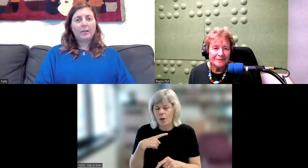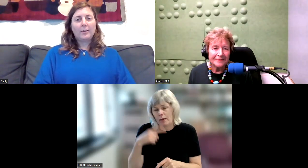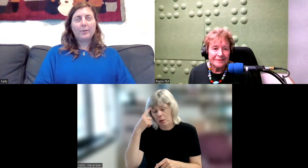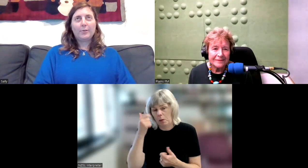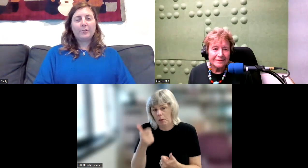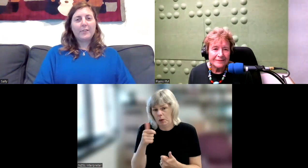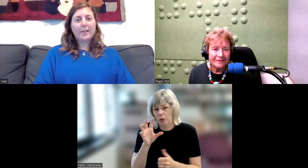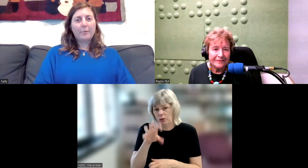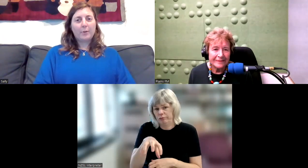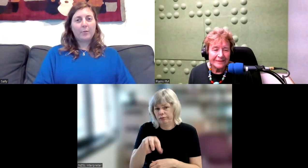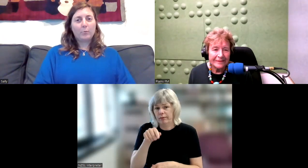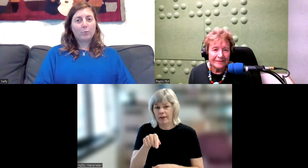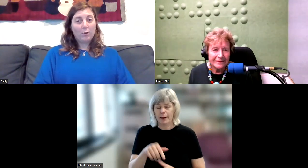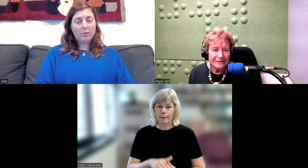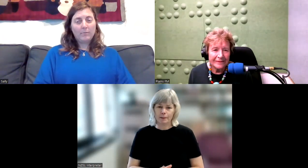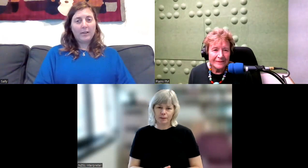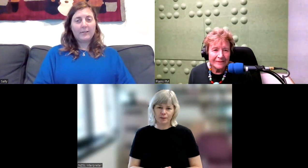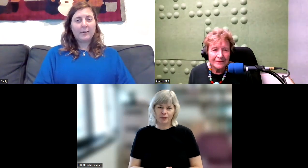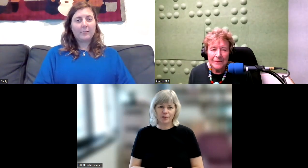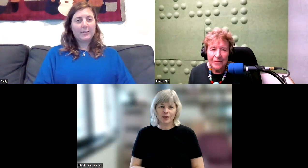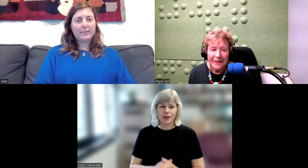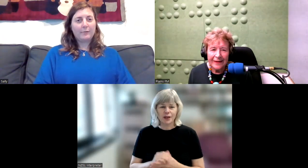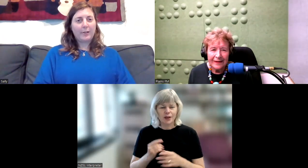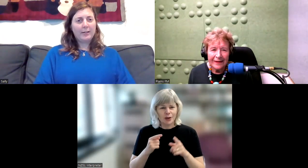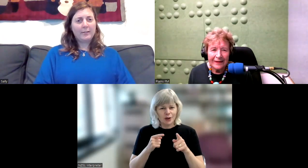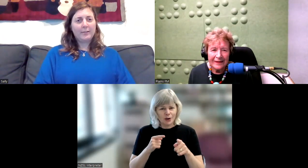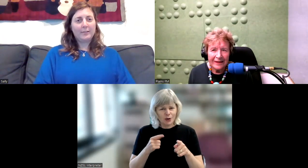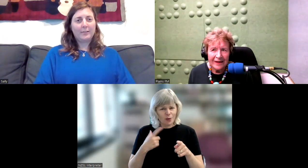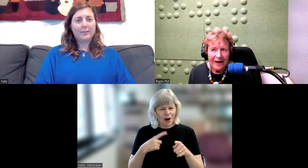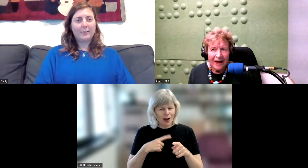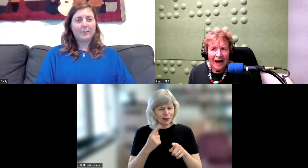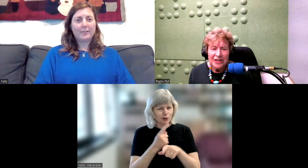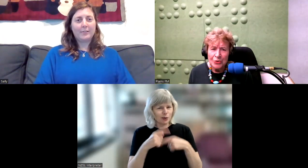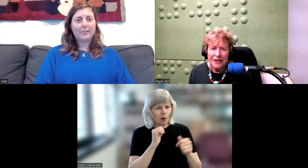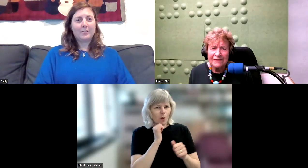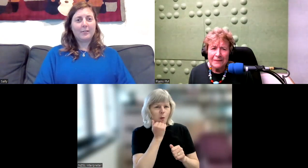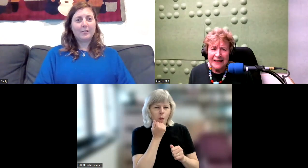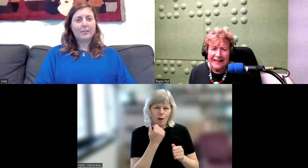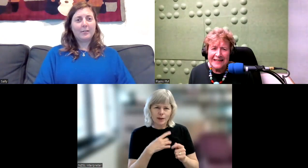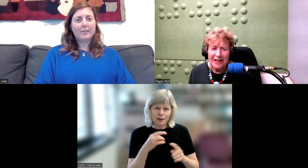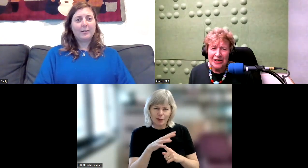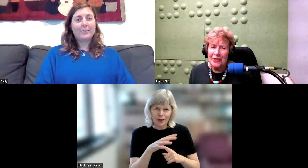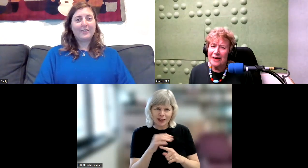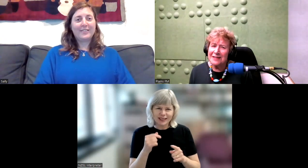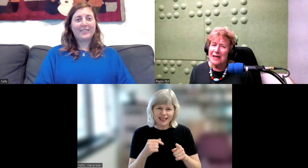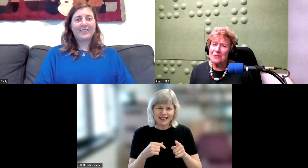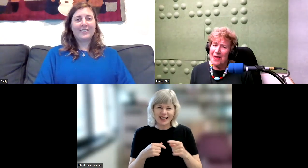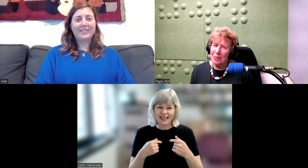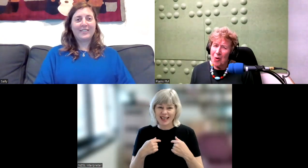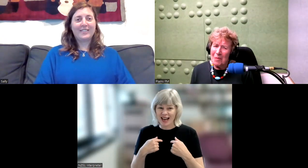You stressed that word warm. Is there a reason for that? I taught there for many years. I don't think I'd say it was that warm.